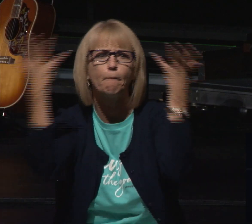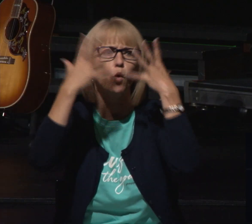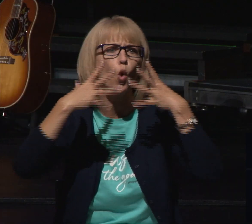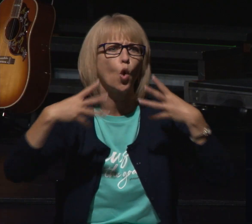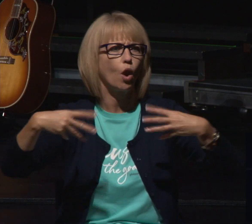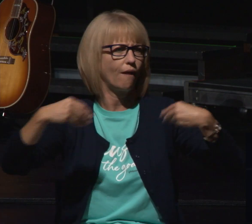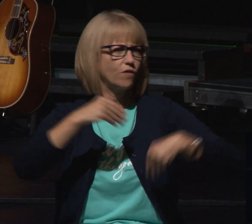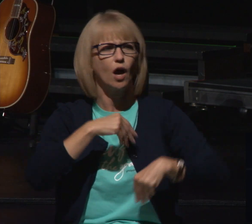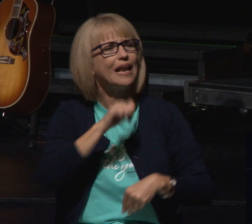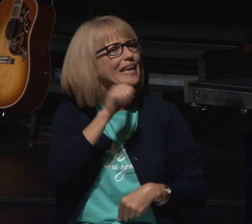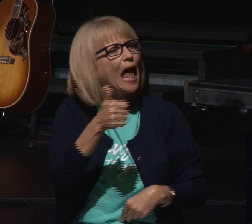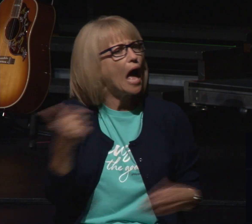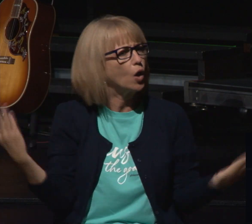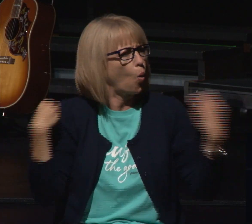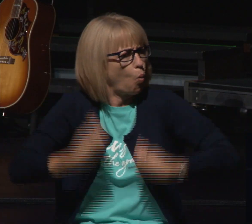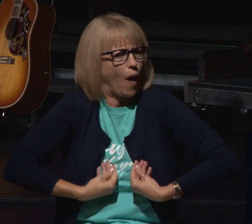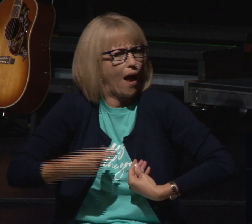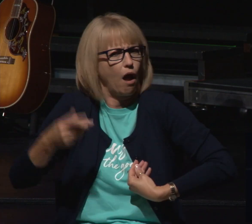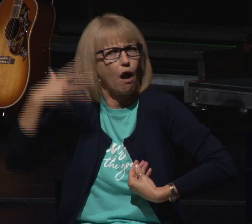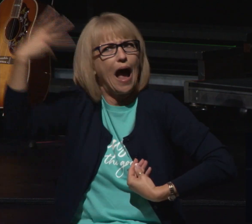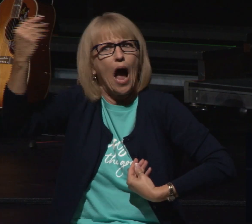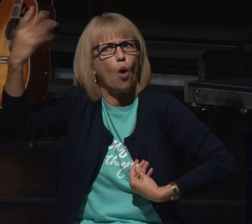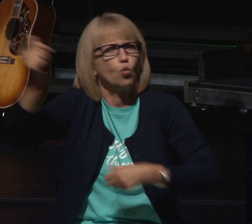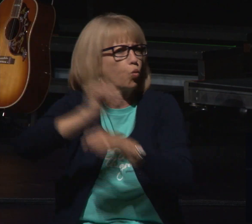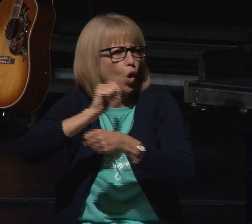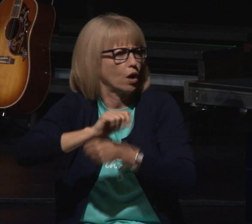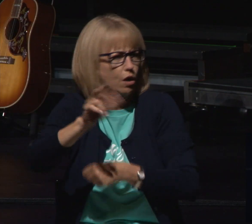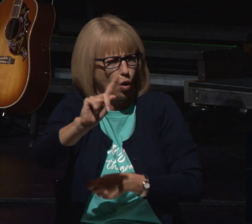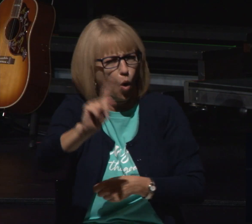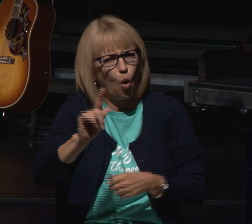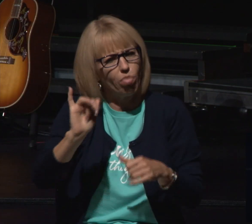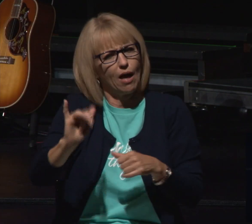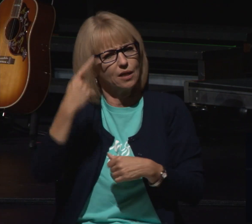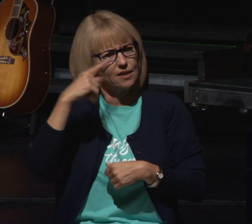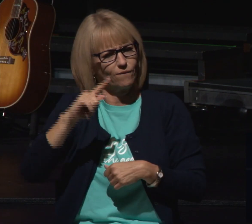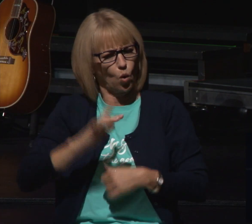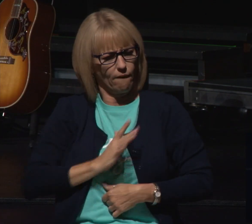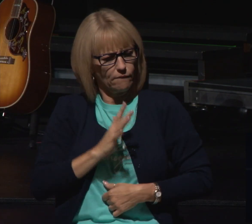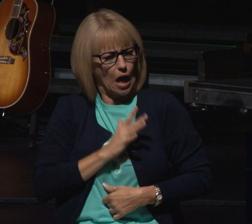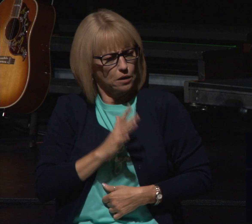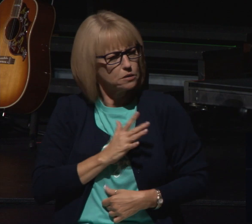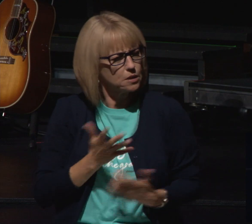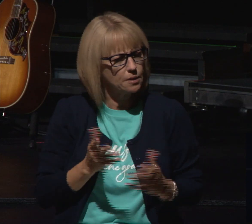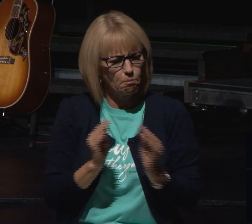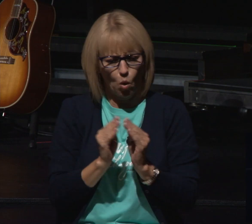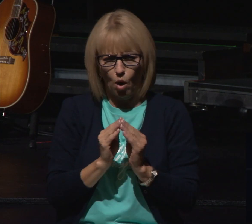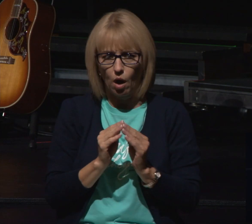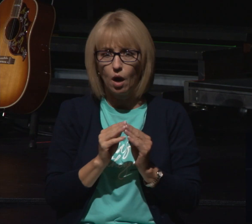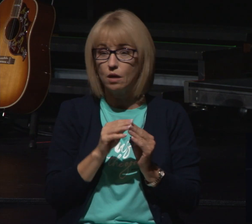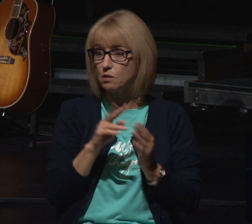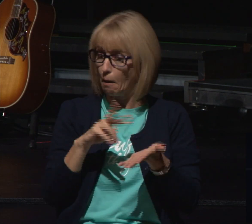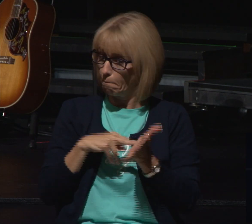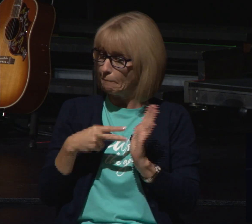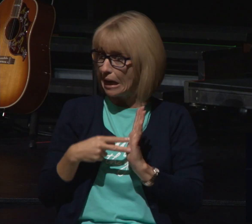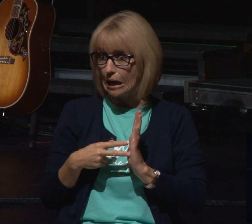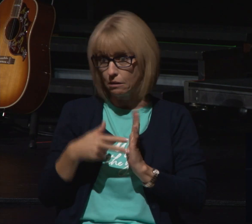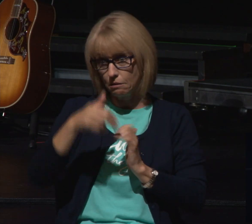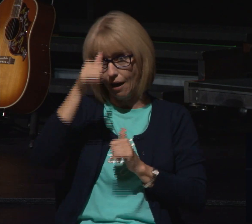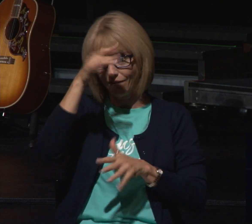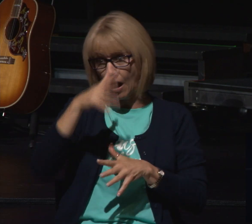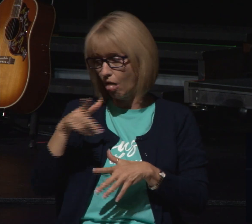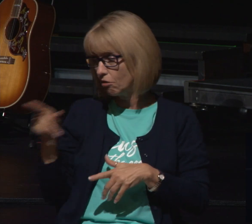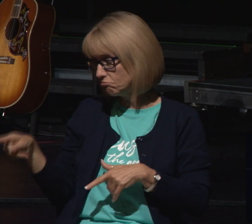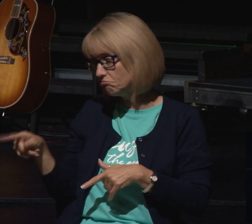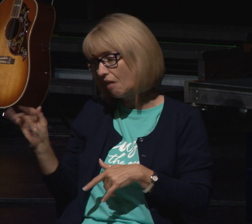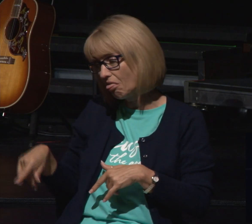not something you'd wear if you're going to be out working in the fields so it almost sets him up as he's more special than all the rest of the